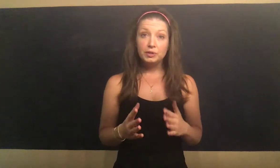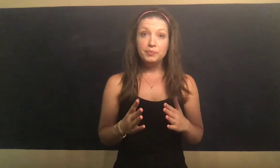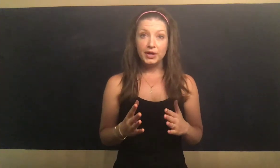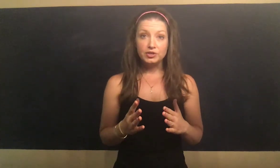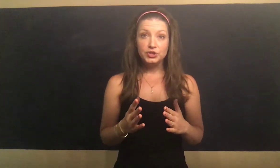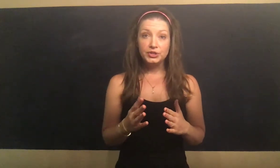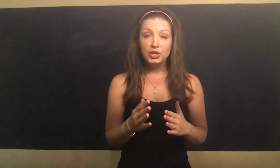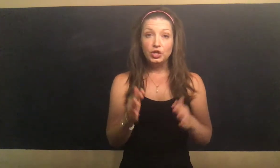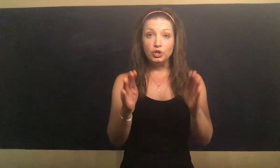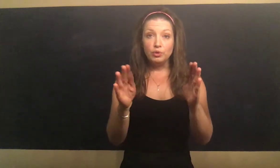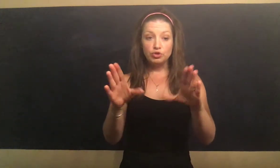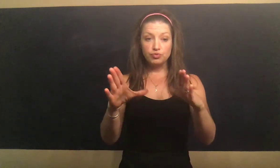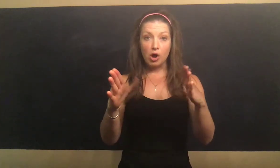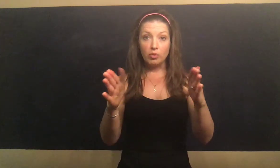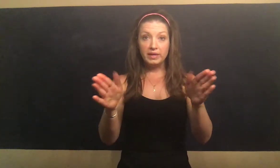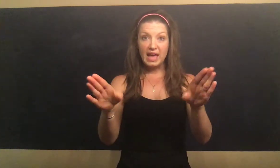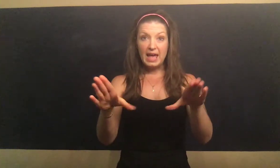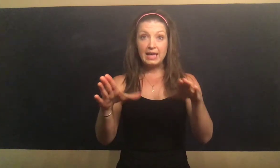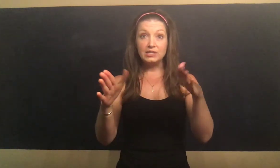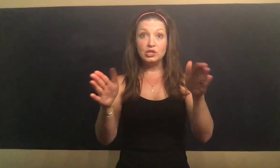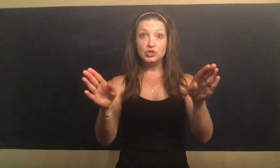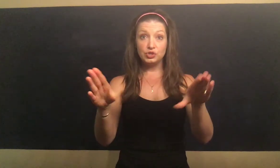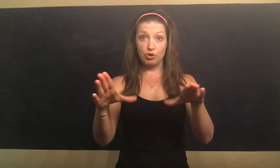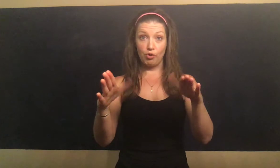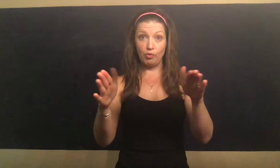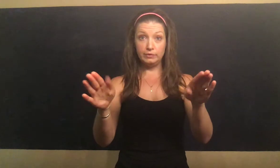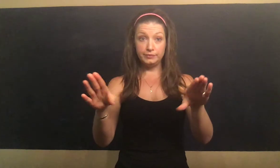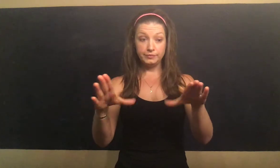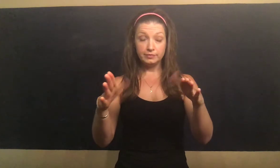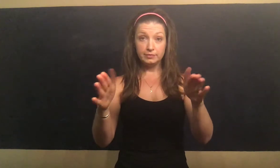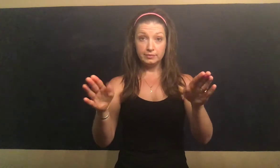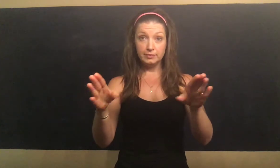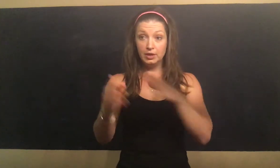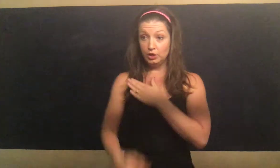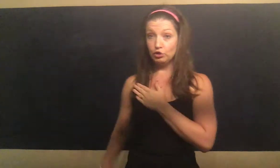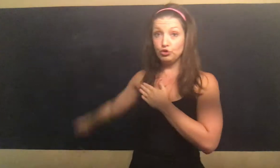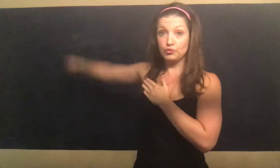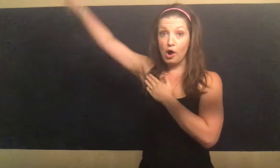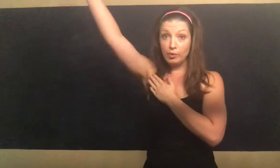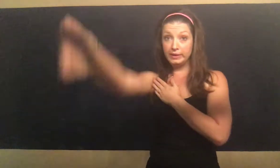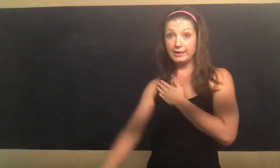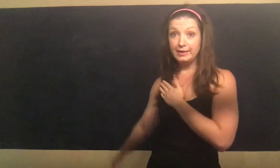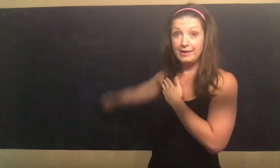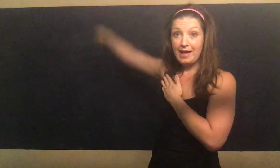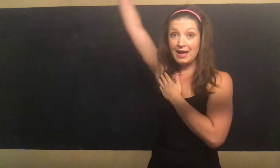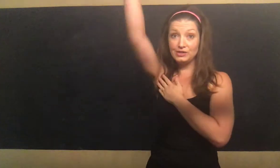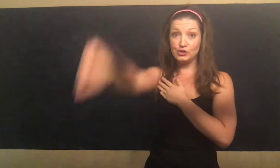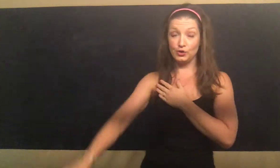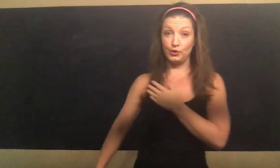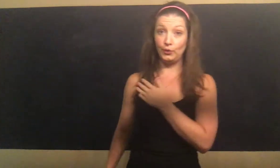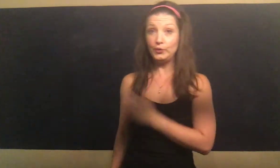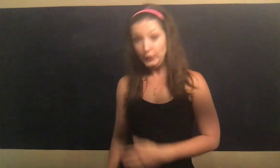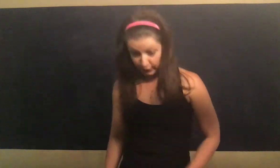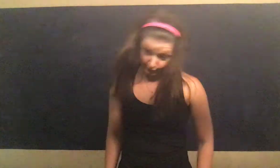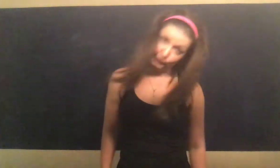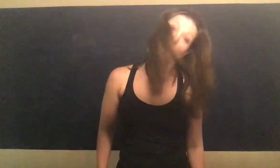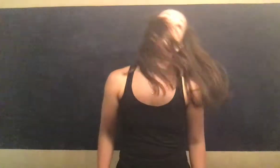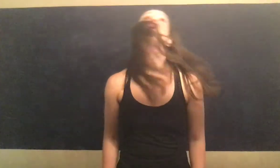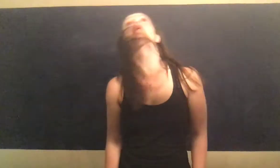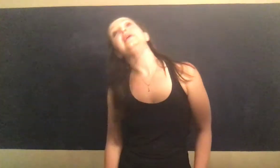Circumduction, you are drawing a circle. You're drawing a circle. You're drawing